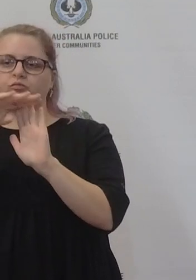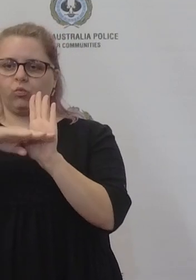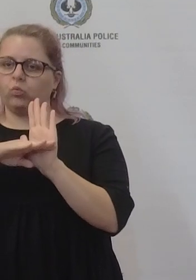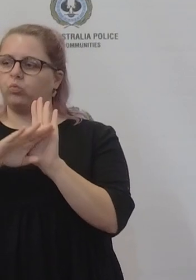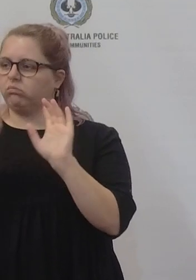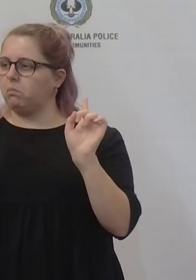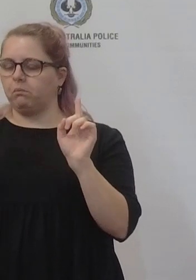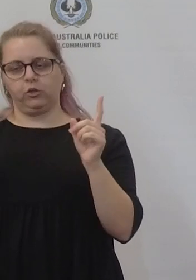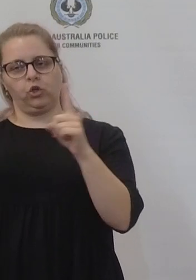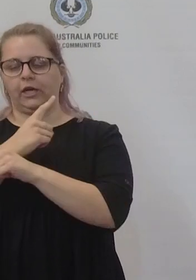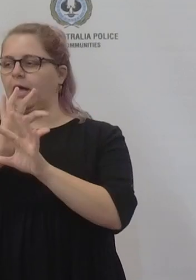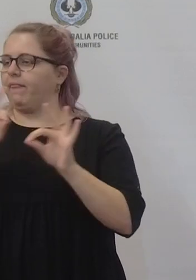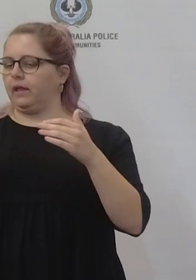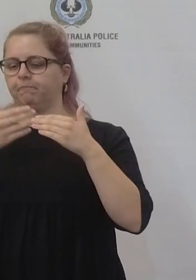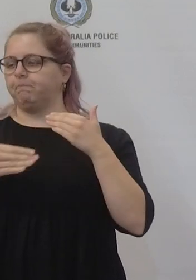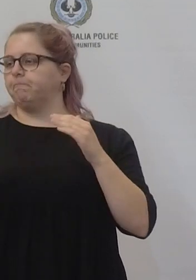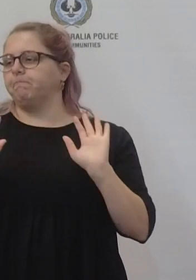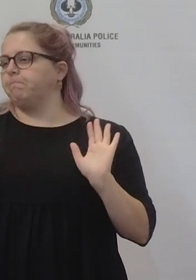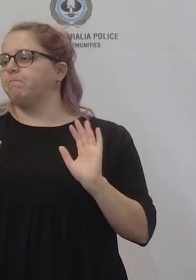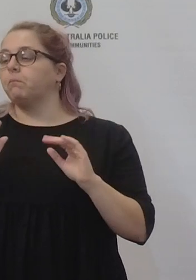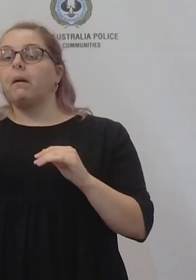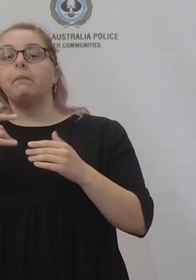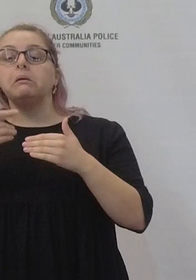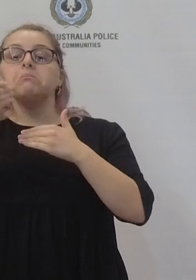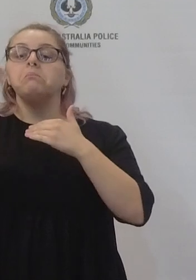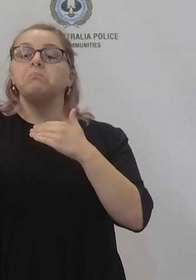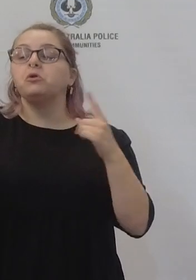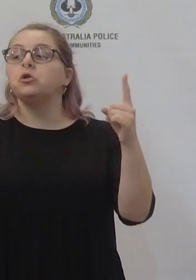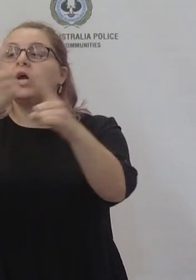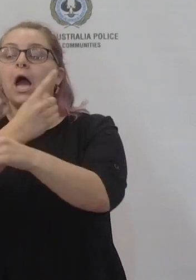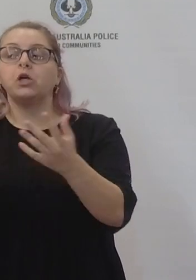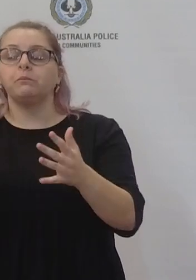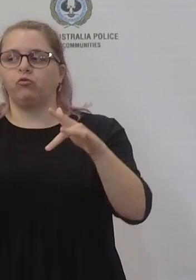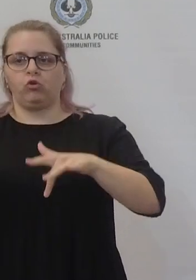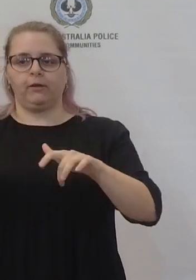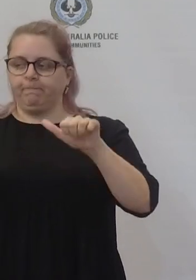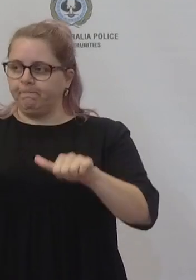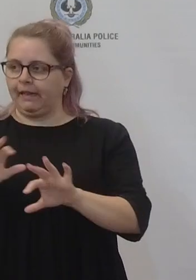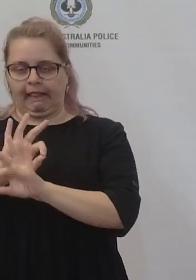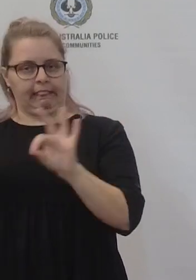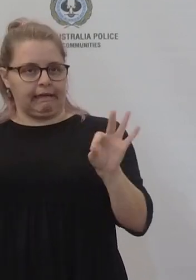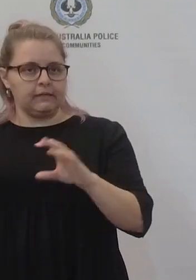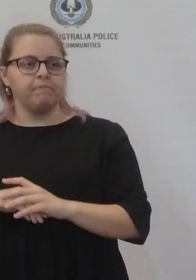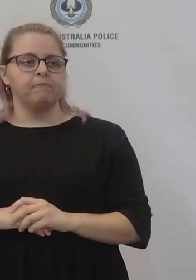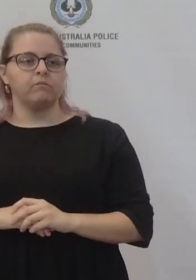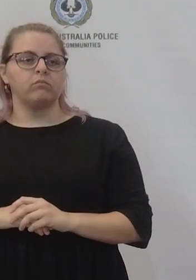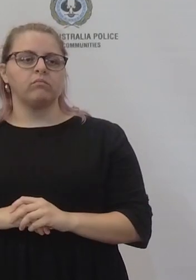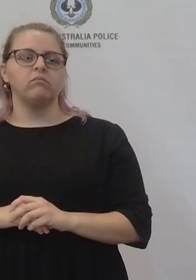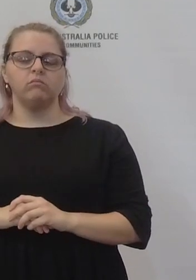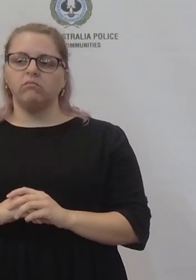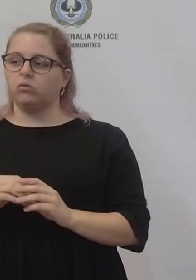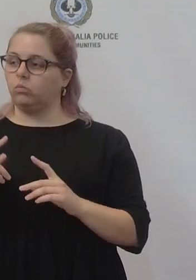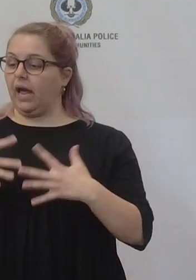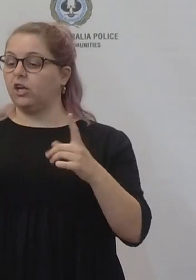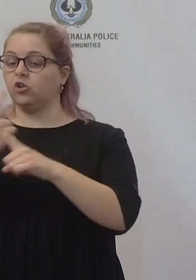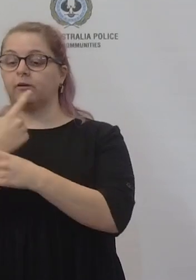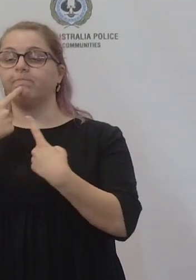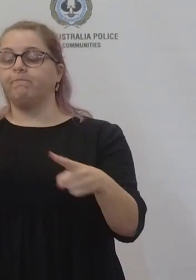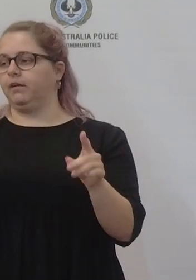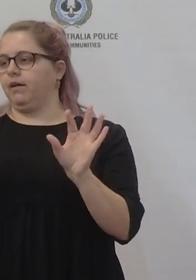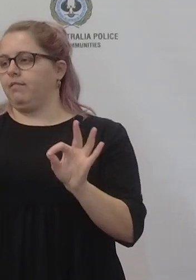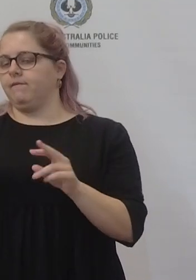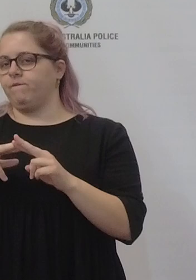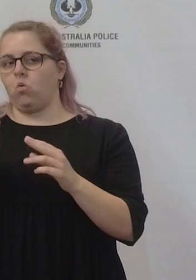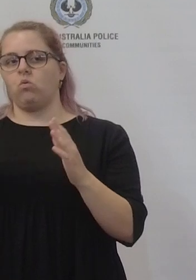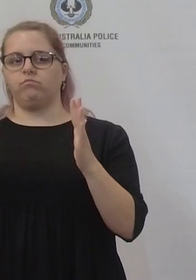SA Health are continuing to do work on that and it's also being looked at from a national perspective but there are no changes being announced at this time. Commissioner why